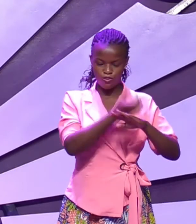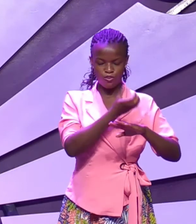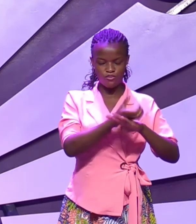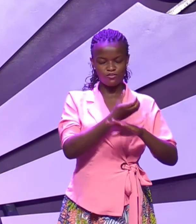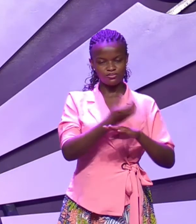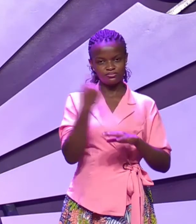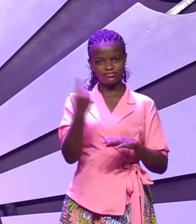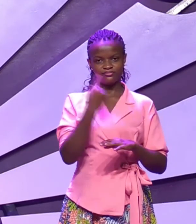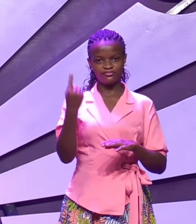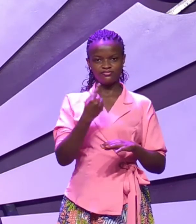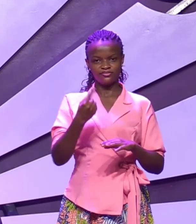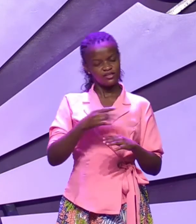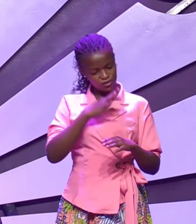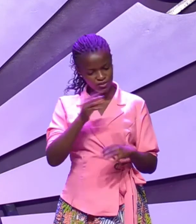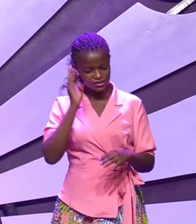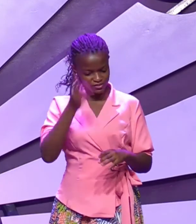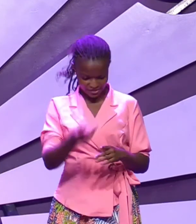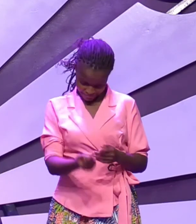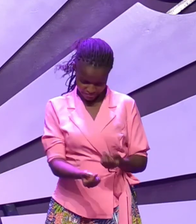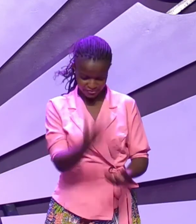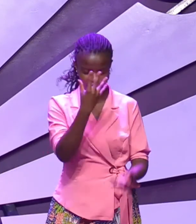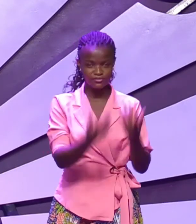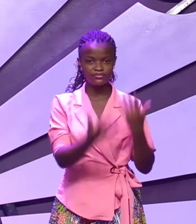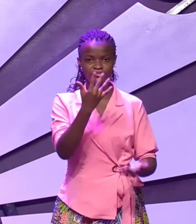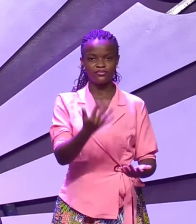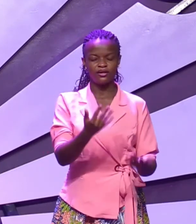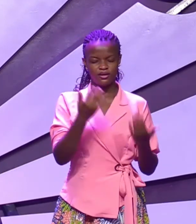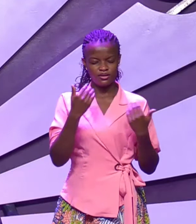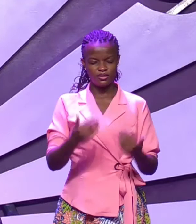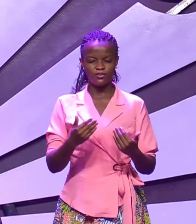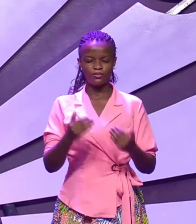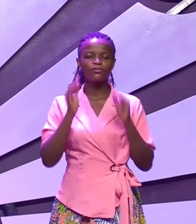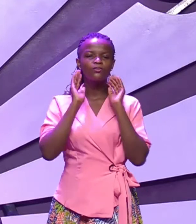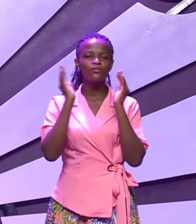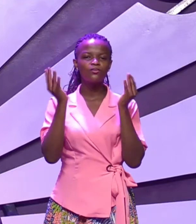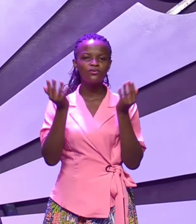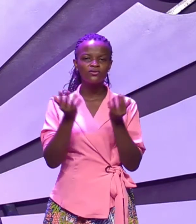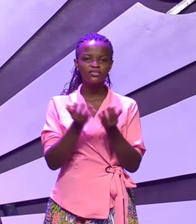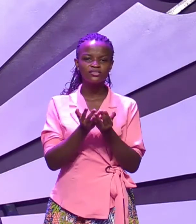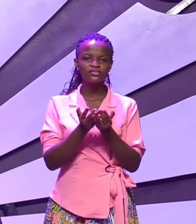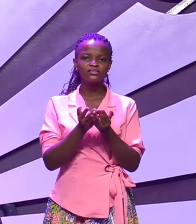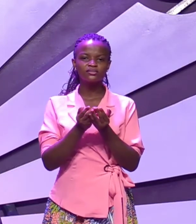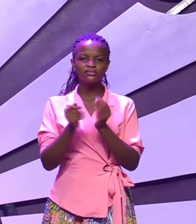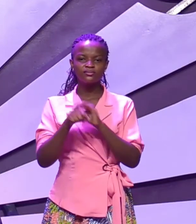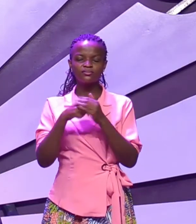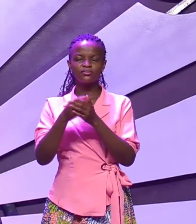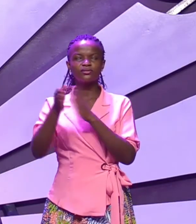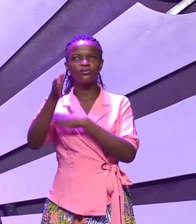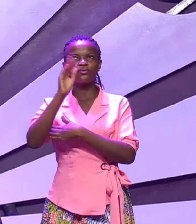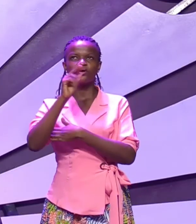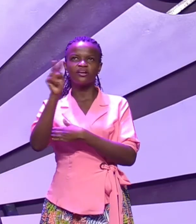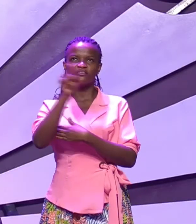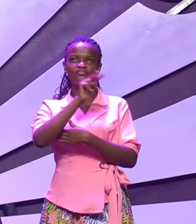and water would come out. So Moses made God appear as if he had run out of options.